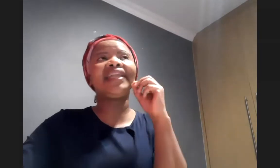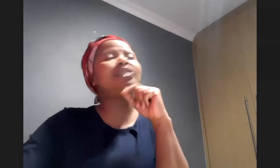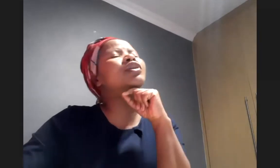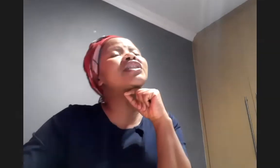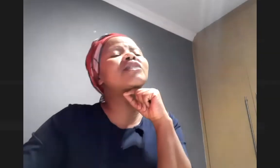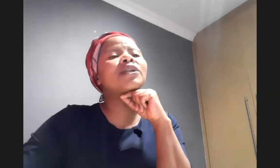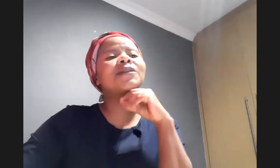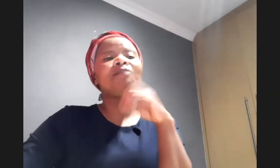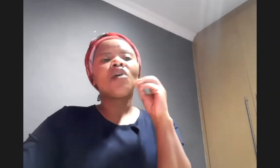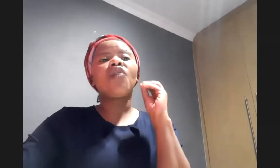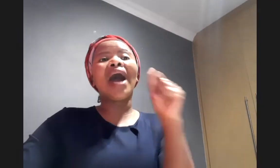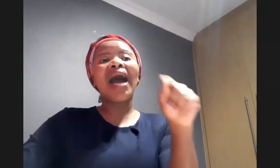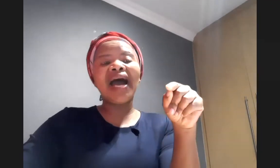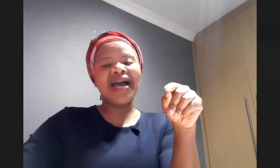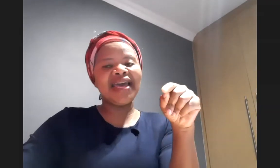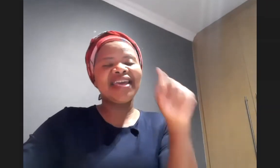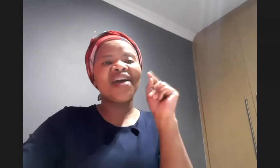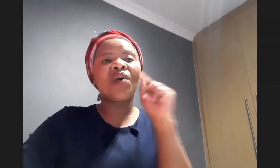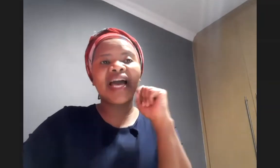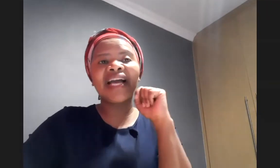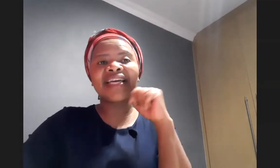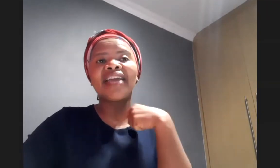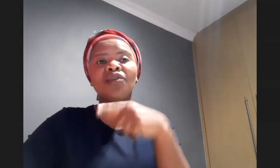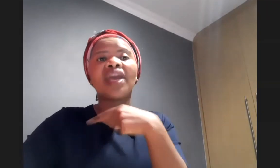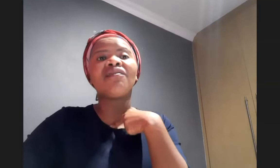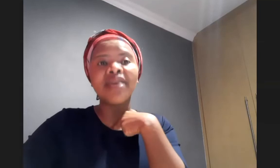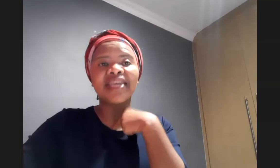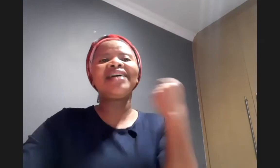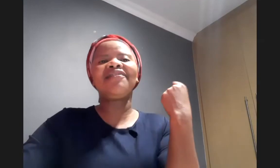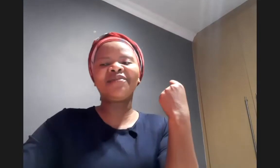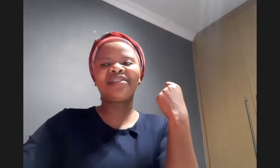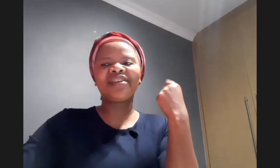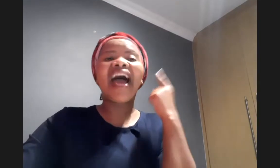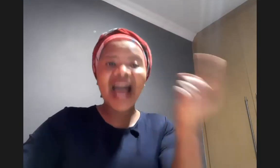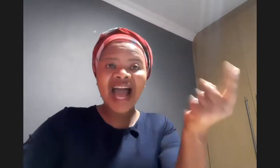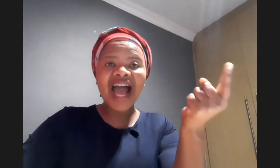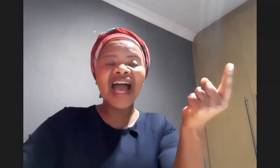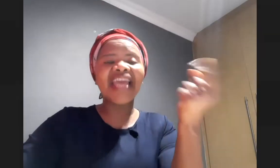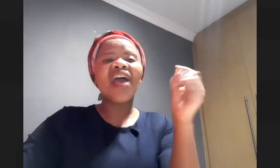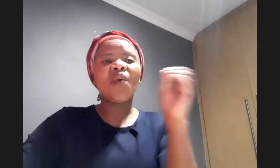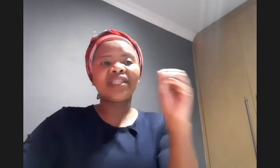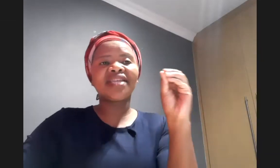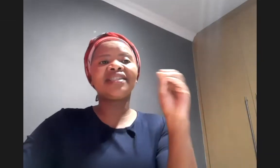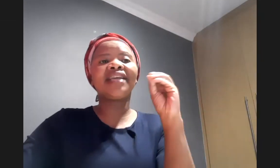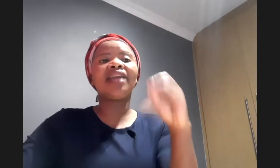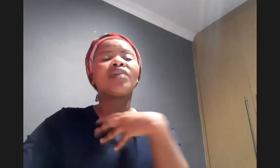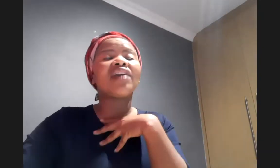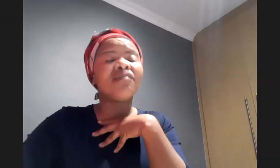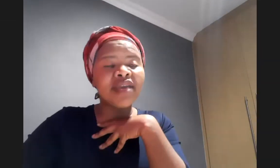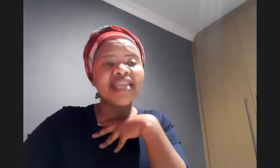listen to his response for i was hungry and you gave me food i was thirsty and you gave me